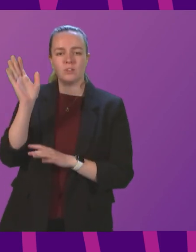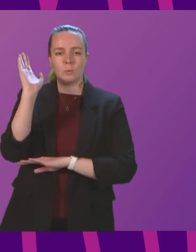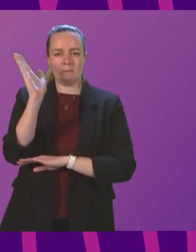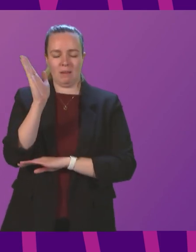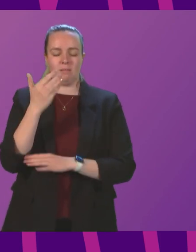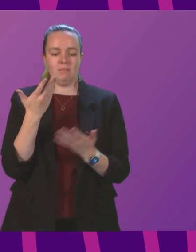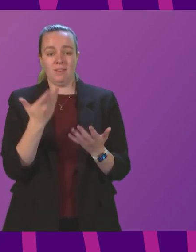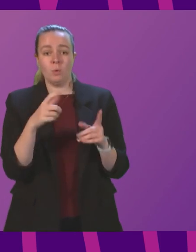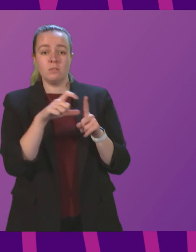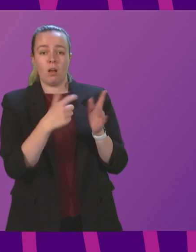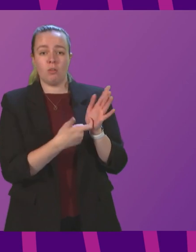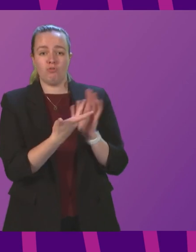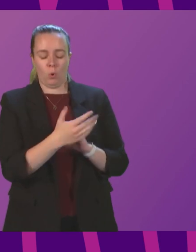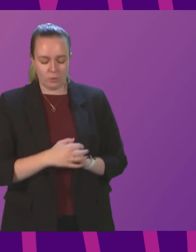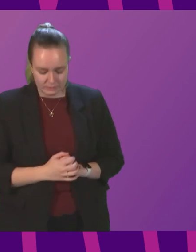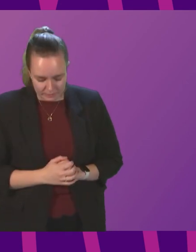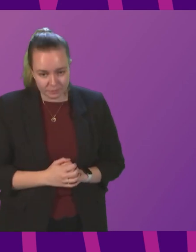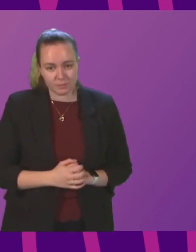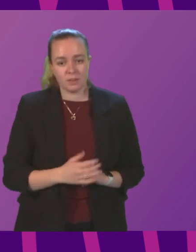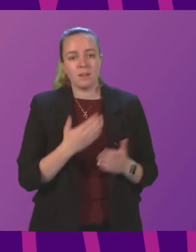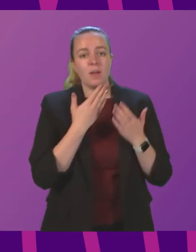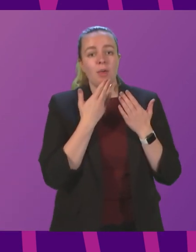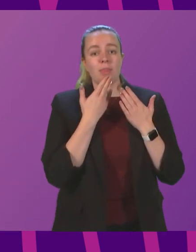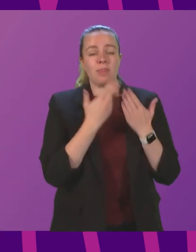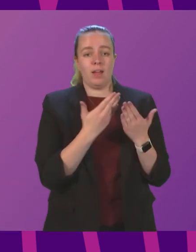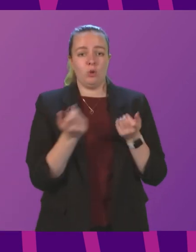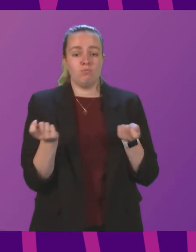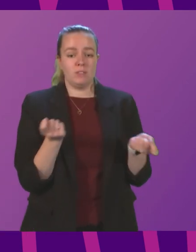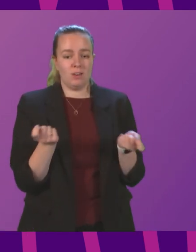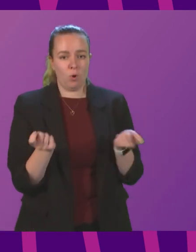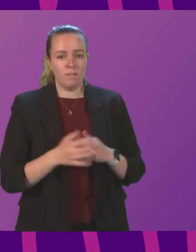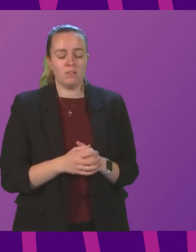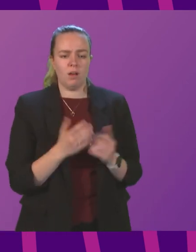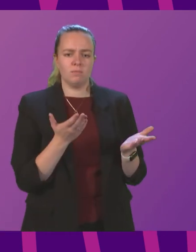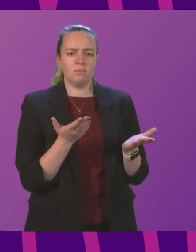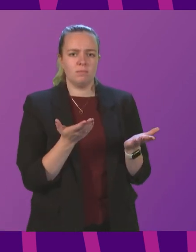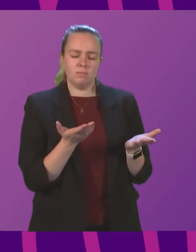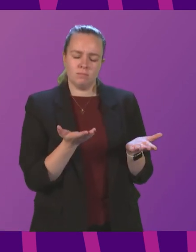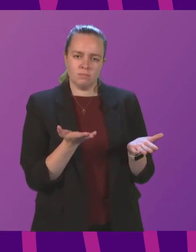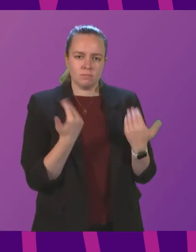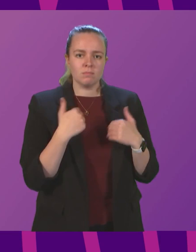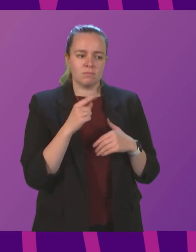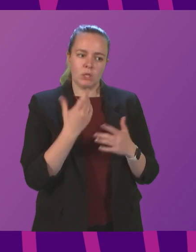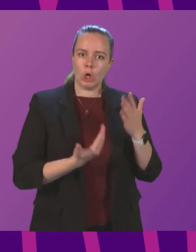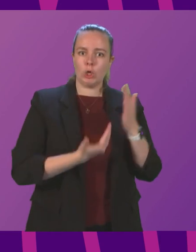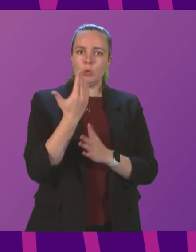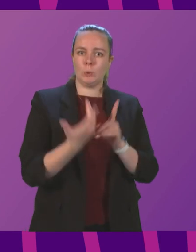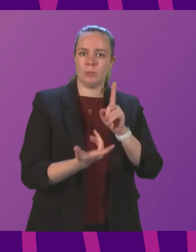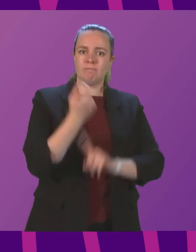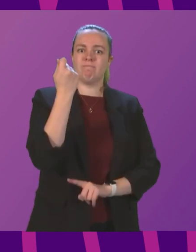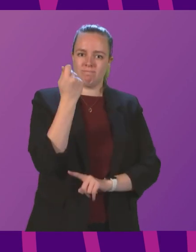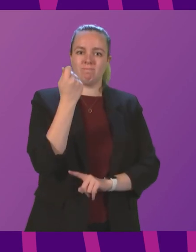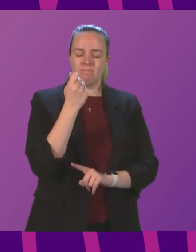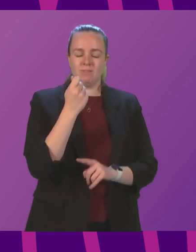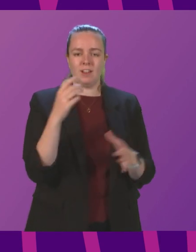And I call Douglas Ross. Thank you very much, Presiding Officer. And it's very welcome that we've reached a new milestone in terms